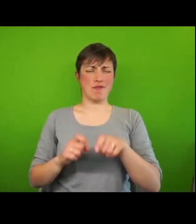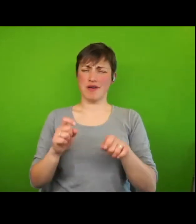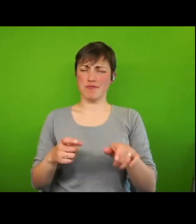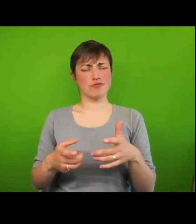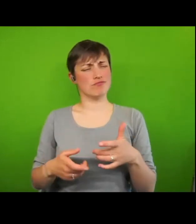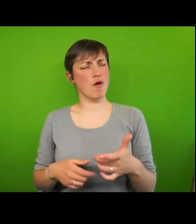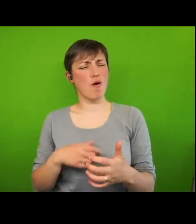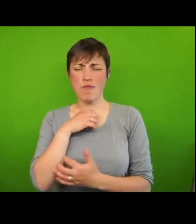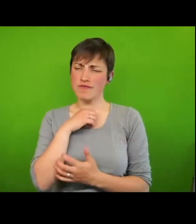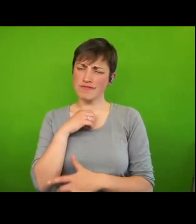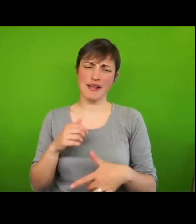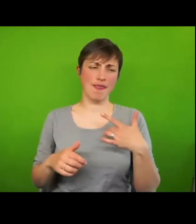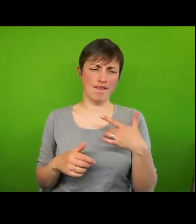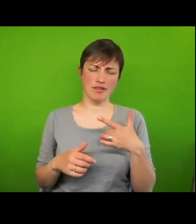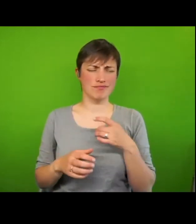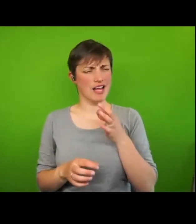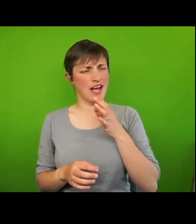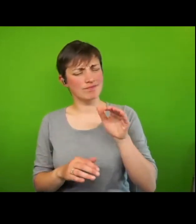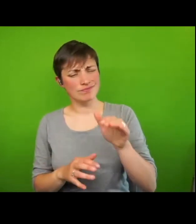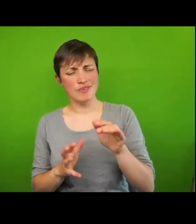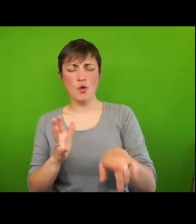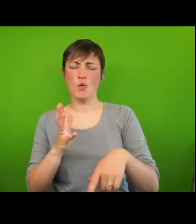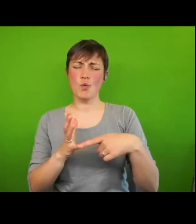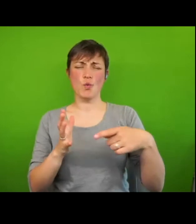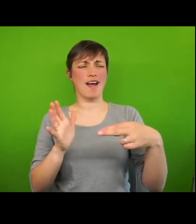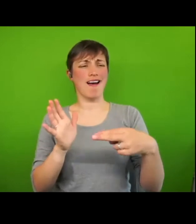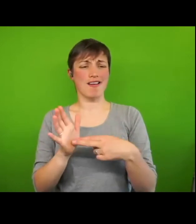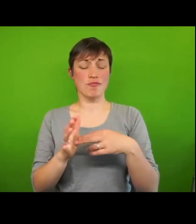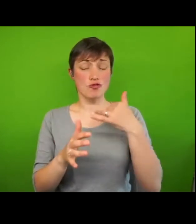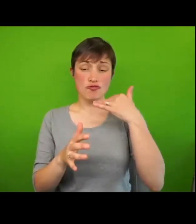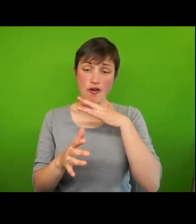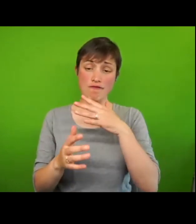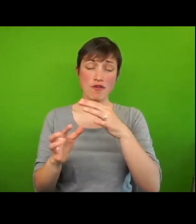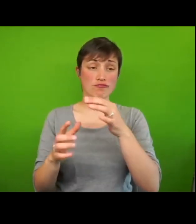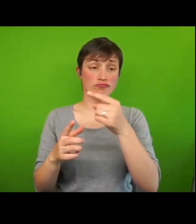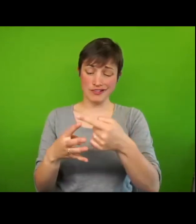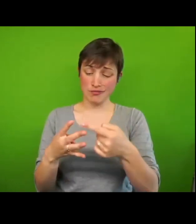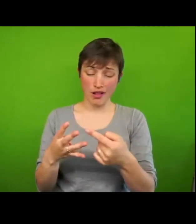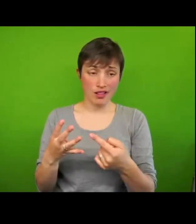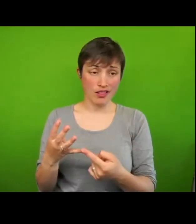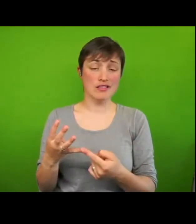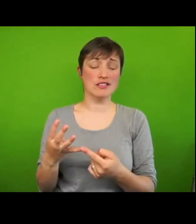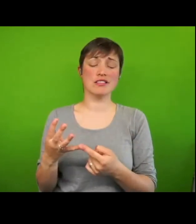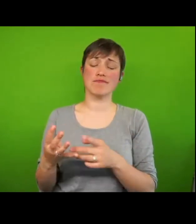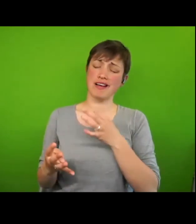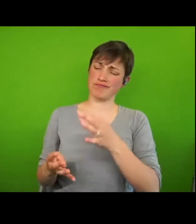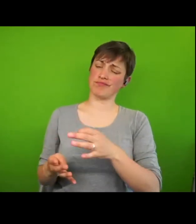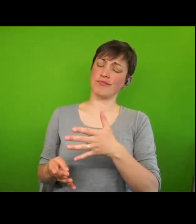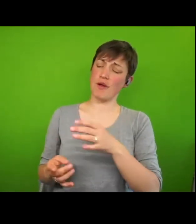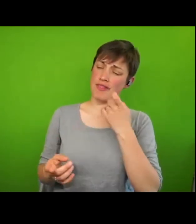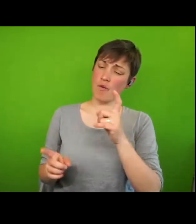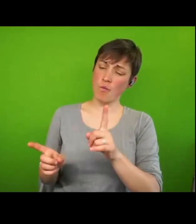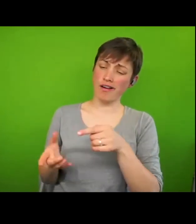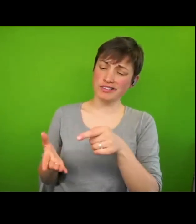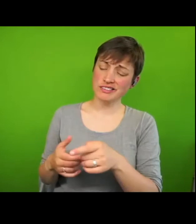UN draft guiding principles on extreme poverty and human rights, the demand for equal dignity was central